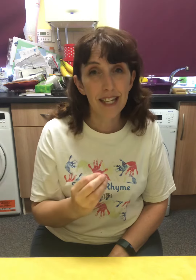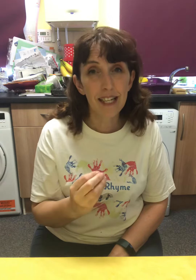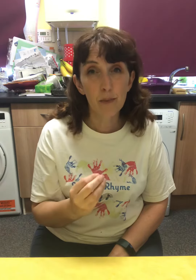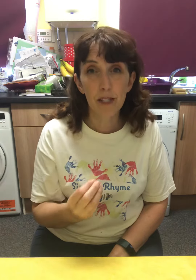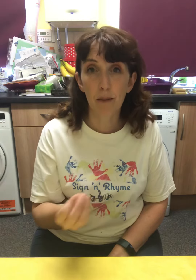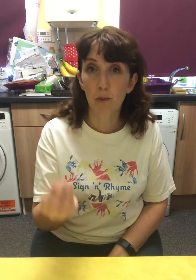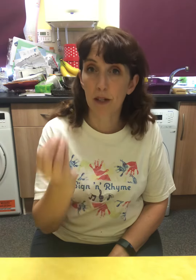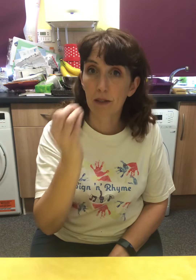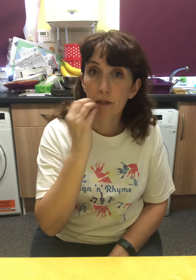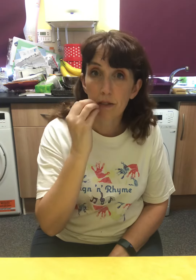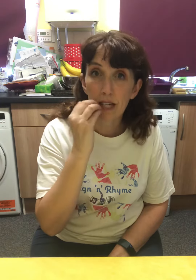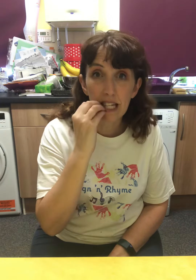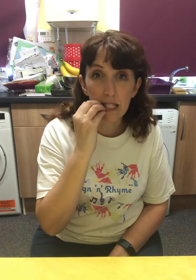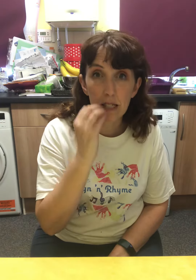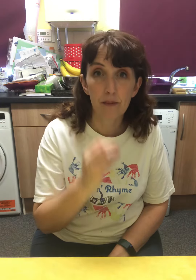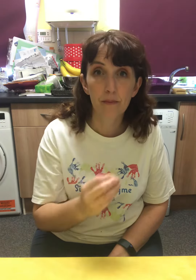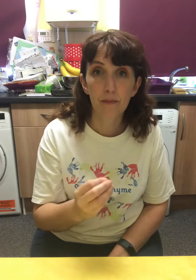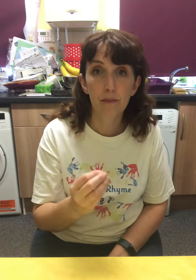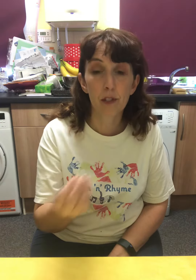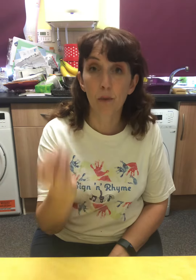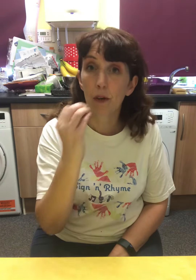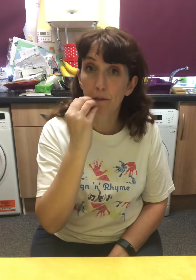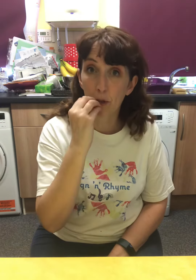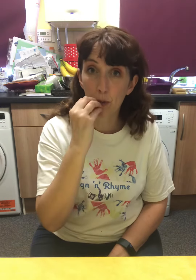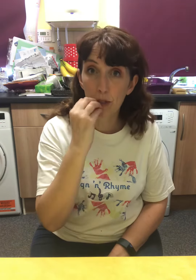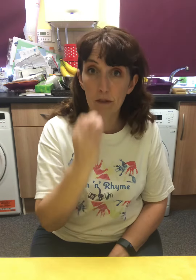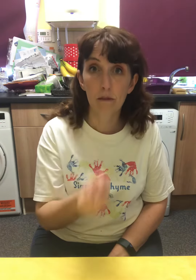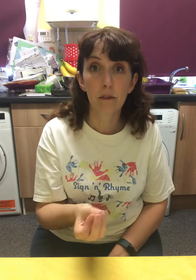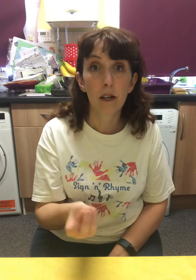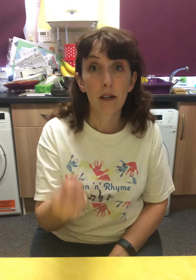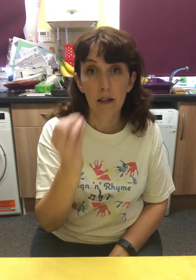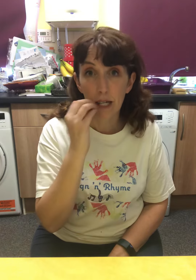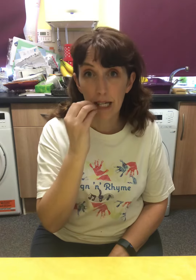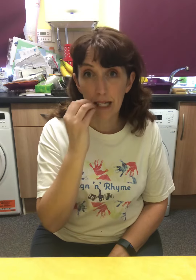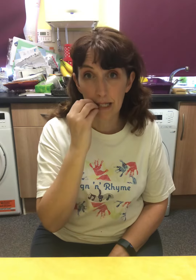EAT we tap twice. EAT. So FOOD. EAT.